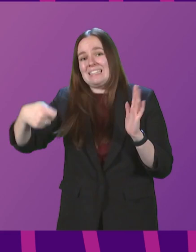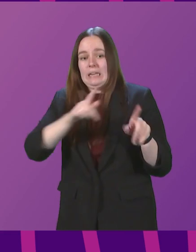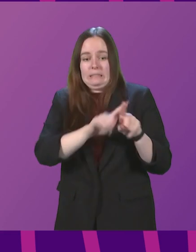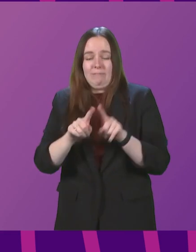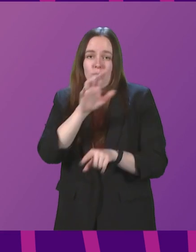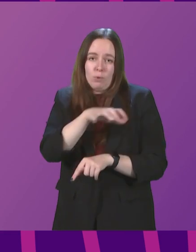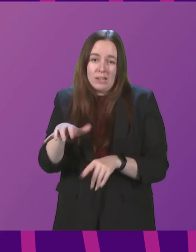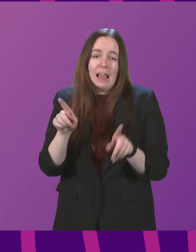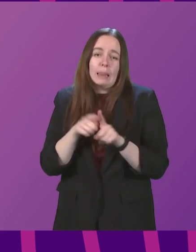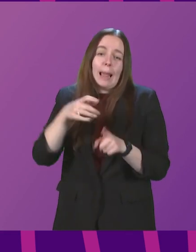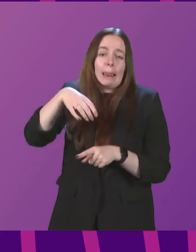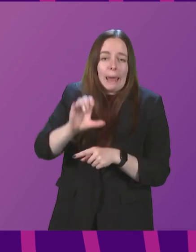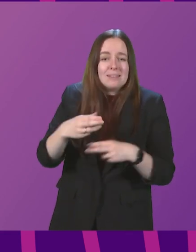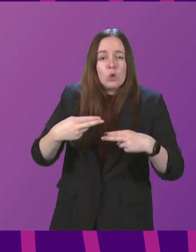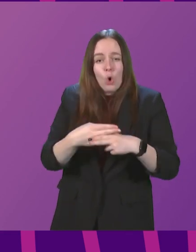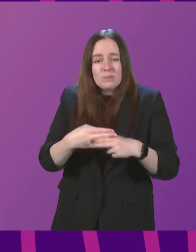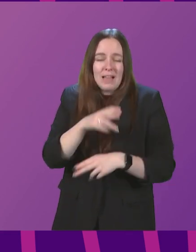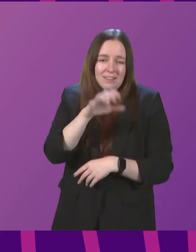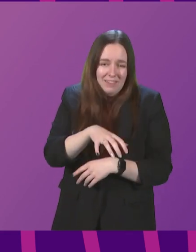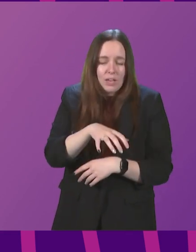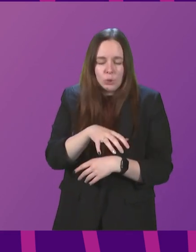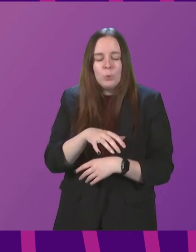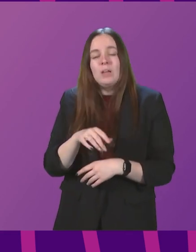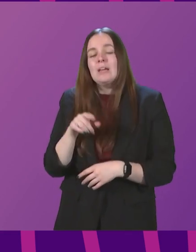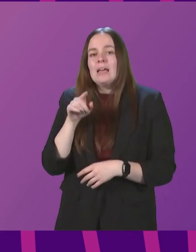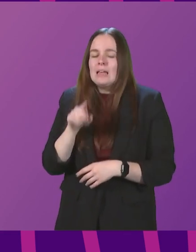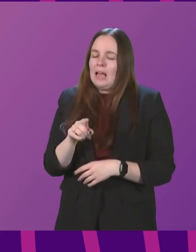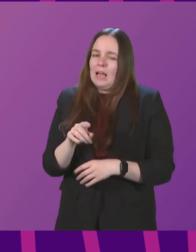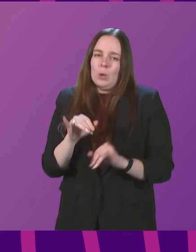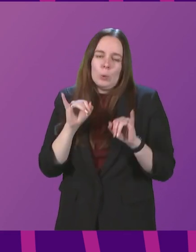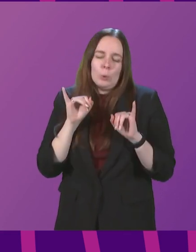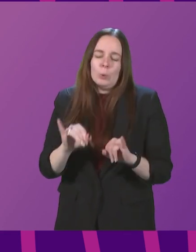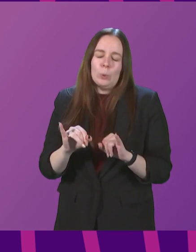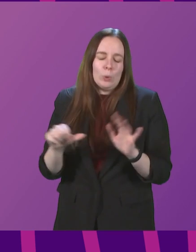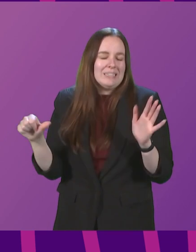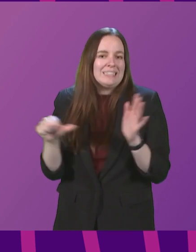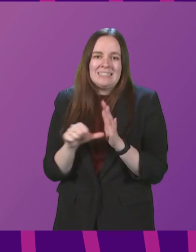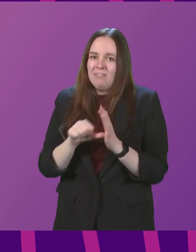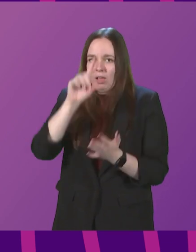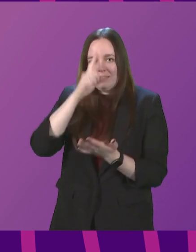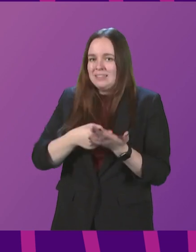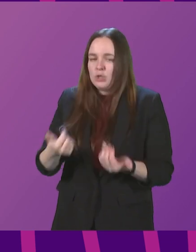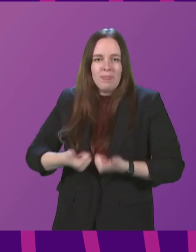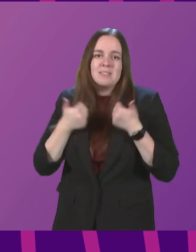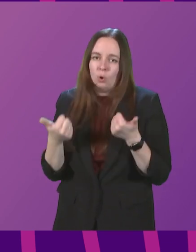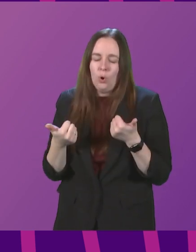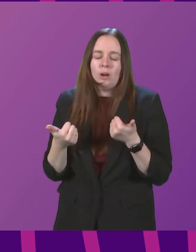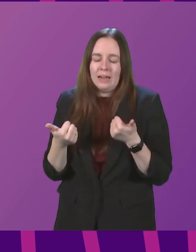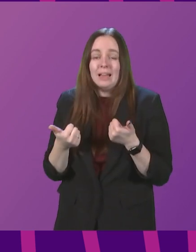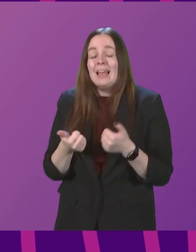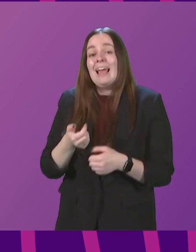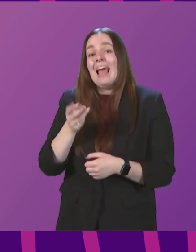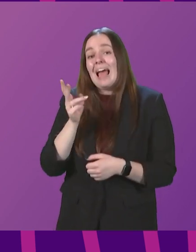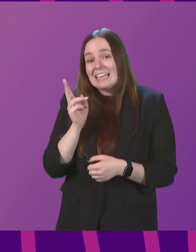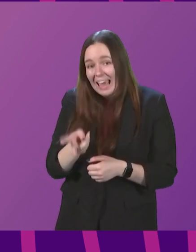as licensed hospitality venues. This was undoubtedly the most difficult decision we faced this morning, and yet again,